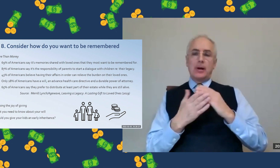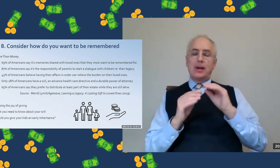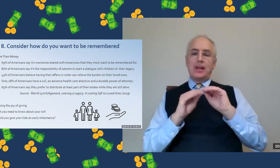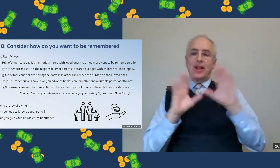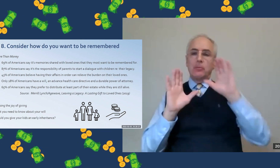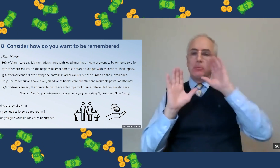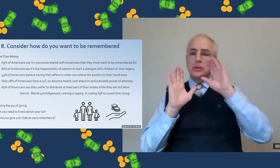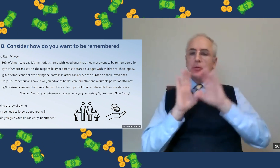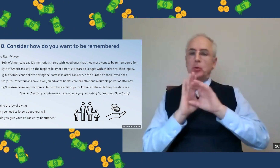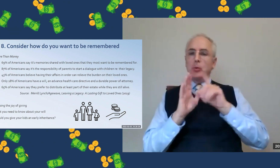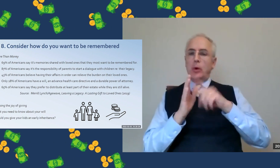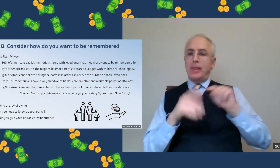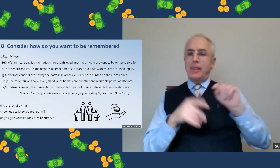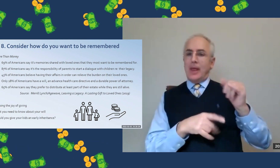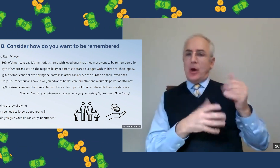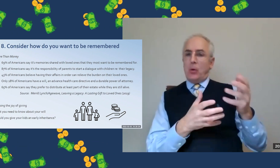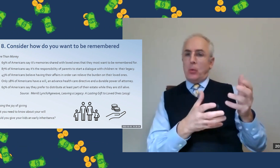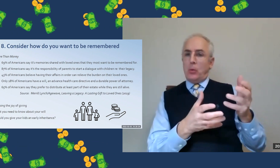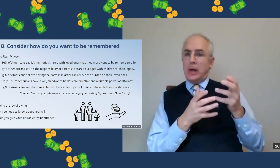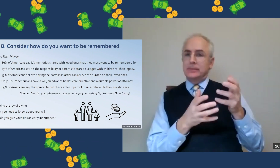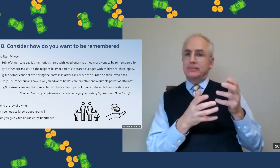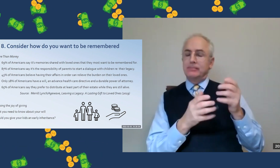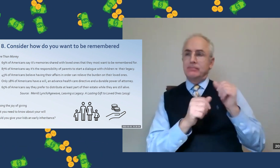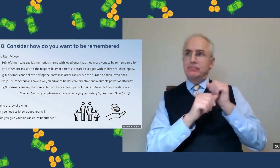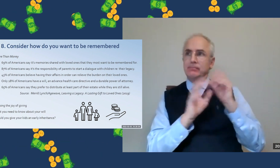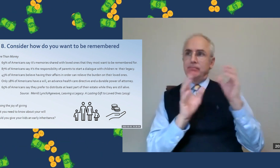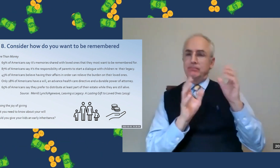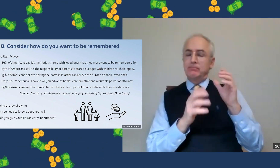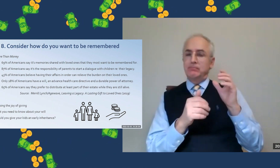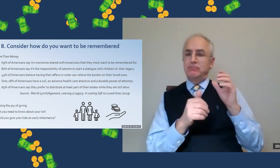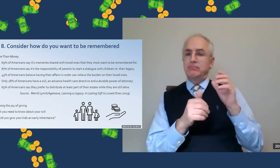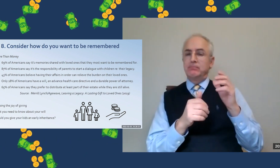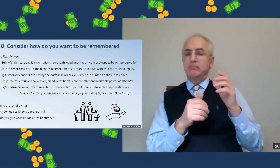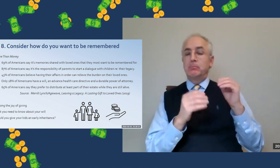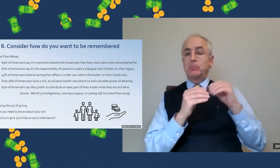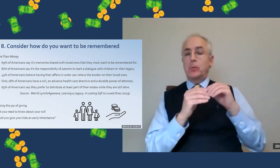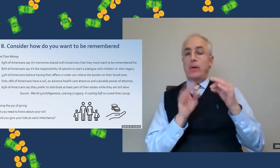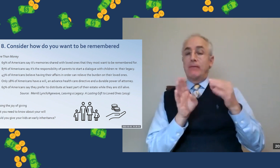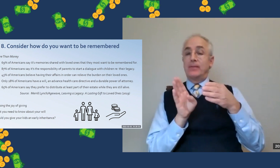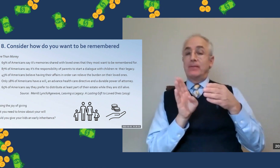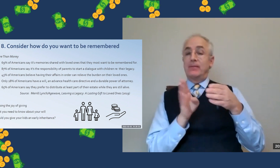Before people retire, it's good to have a clear picture of what you want.